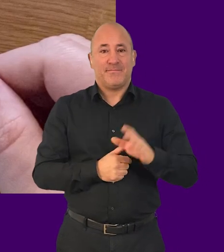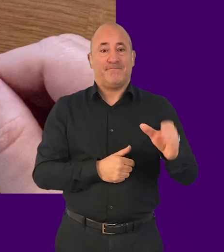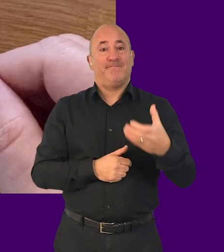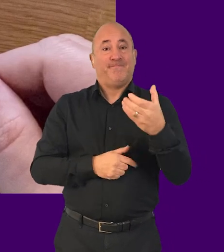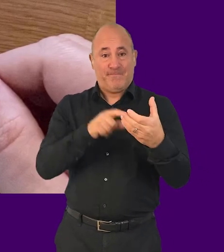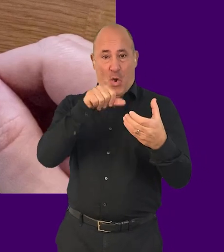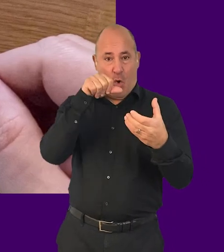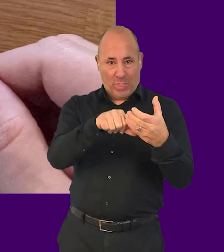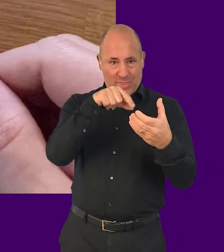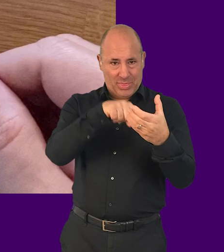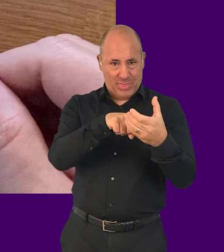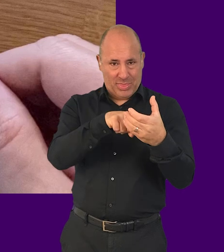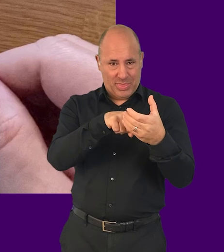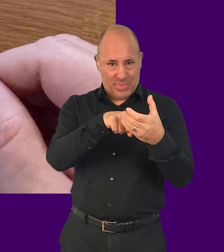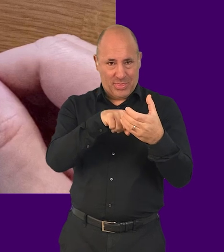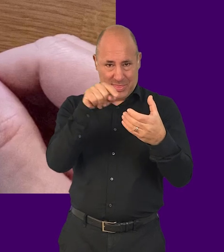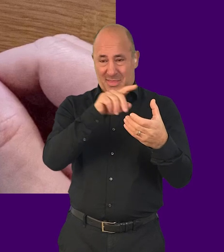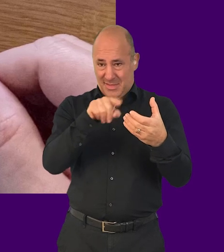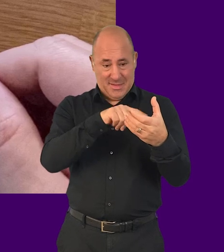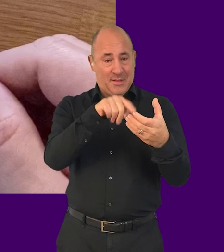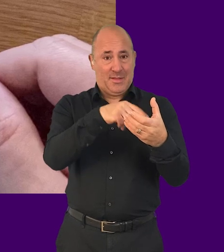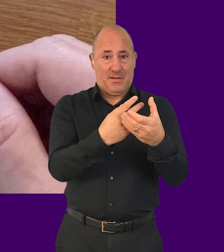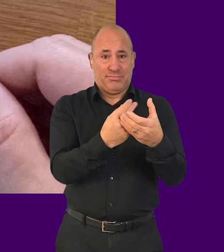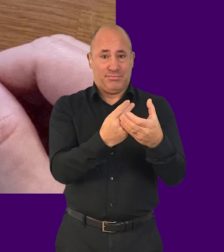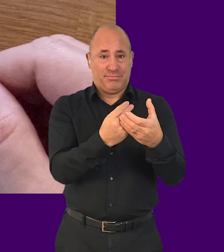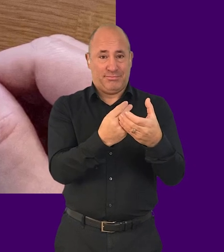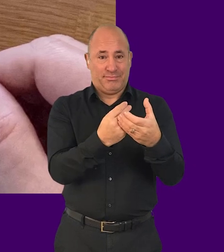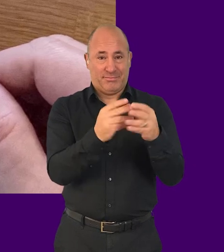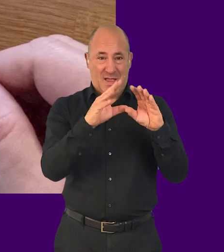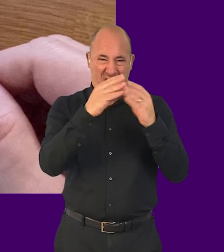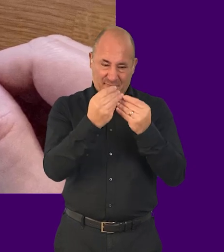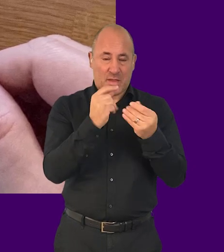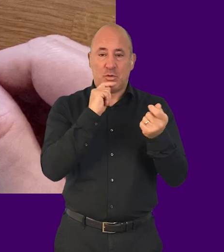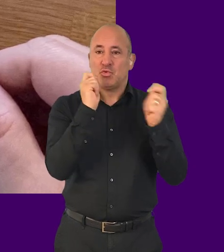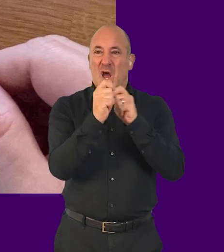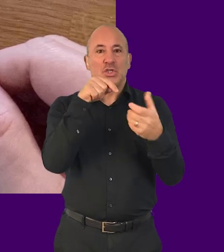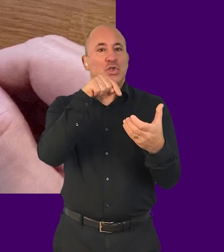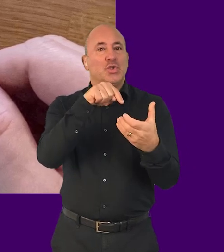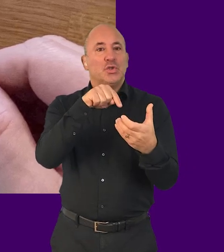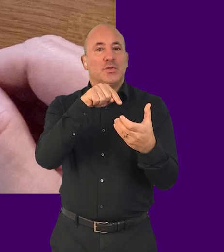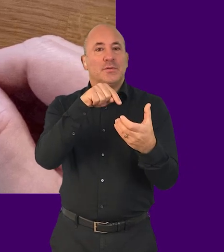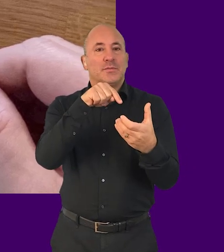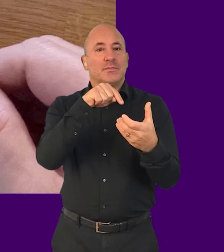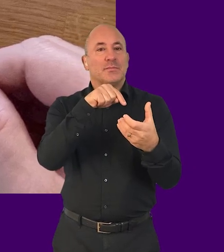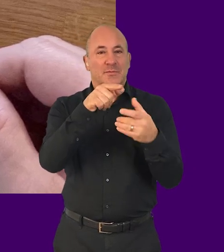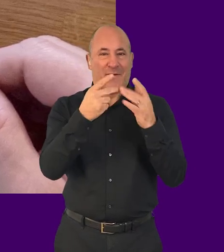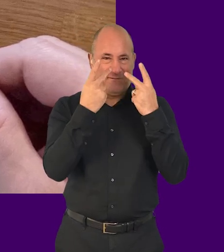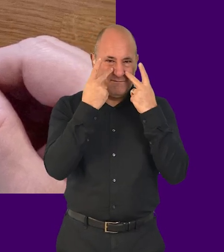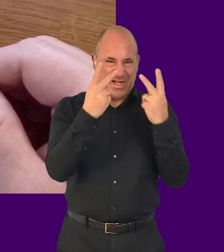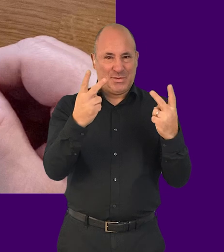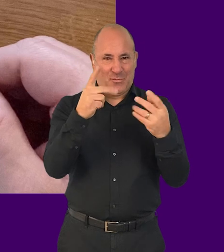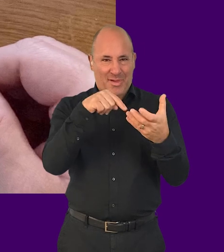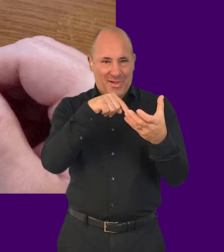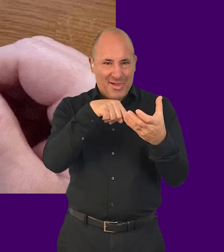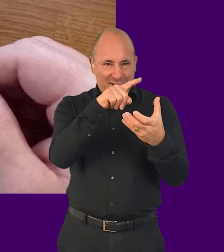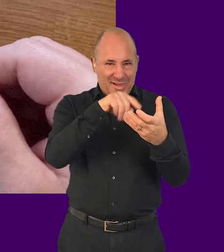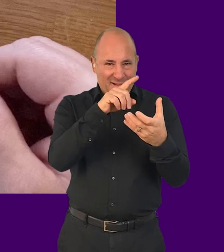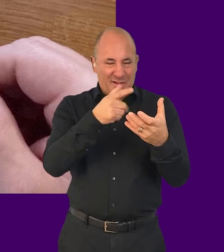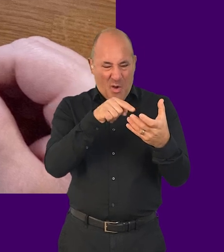screen reader is enabled on a touch screen device, all the gestures change. Instead of visually scanning the screen and tapping once on